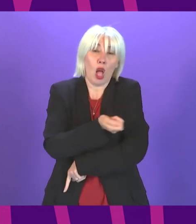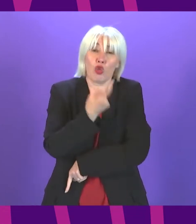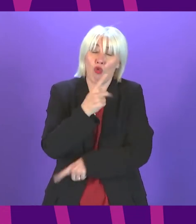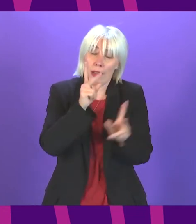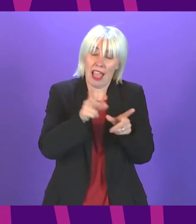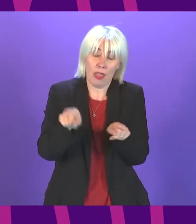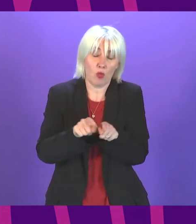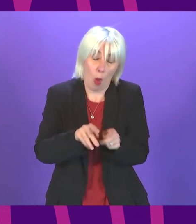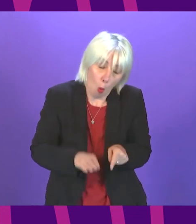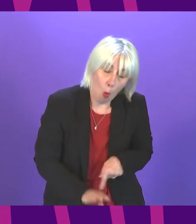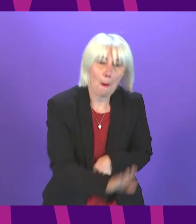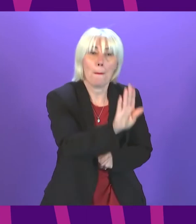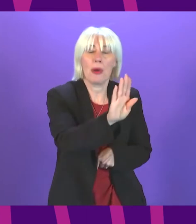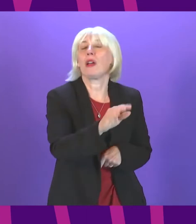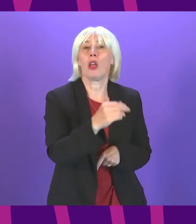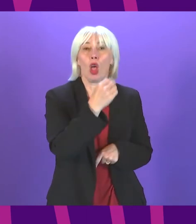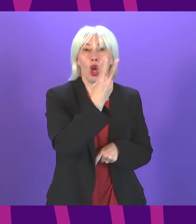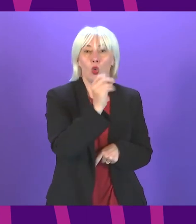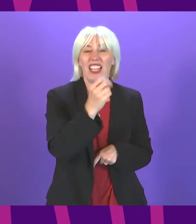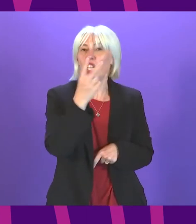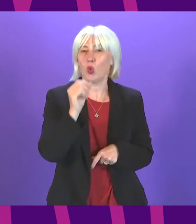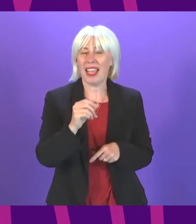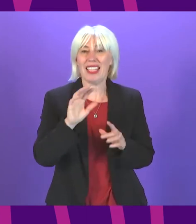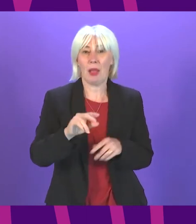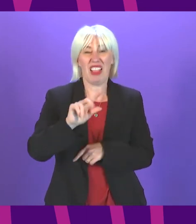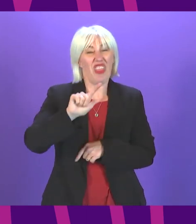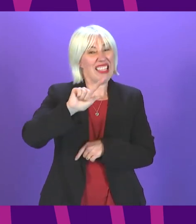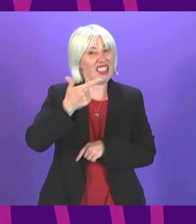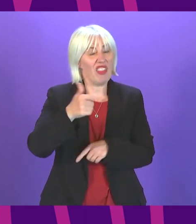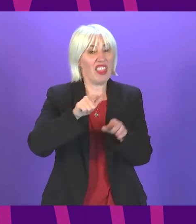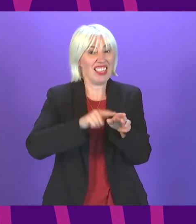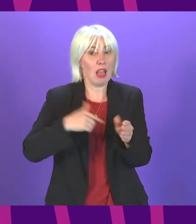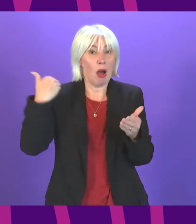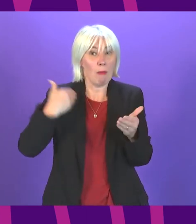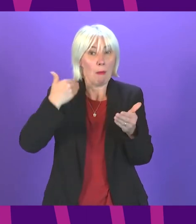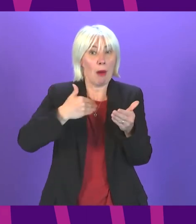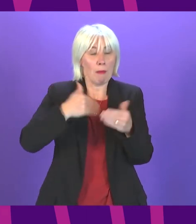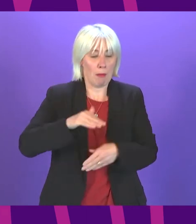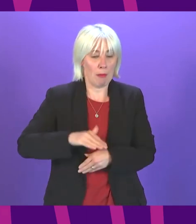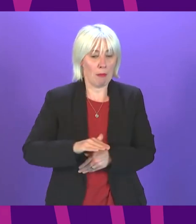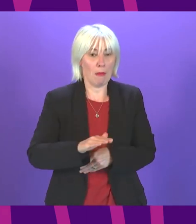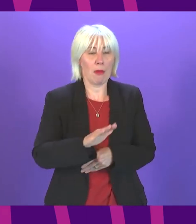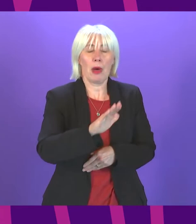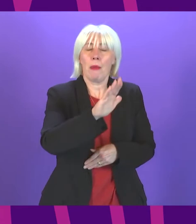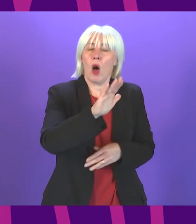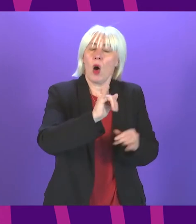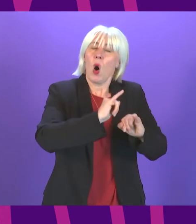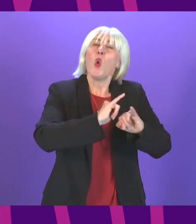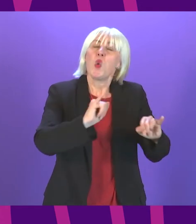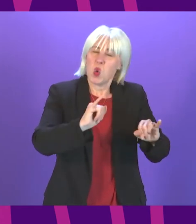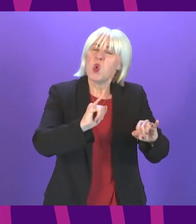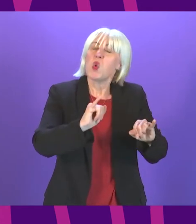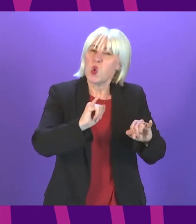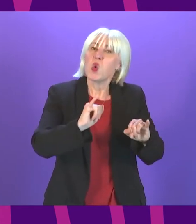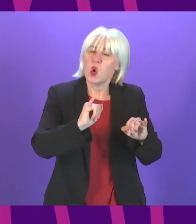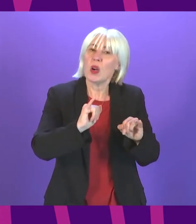levels with 2020 representing the seventh annual increase in a row given these awful records